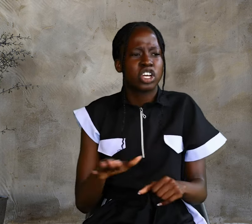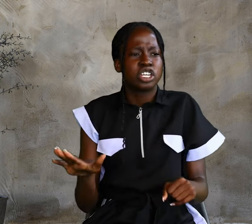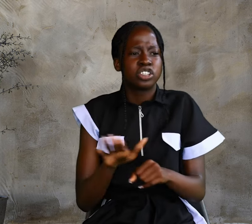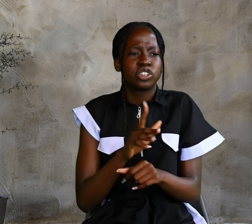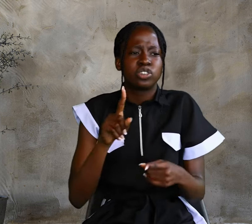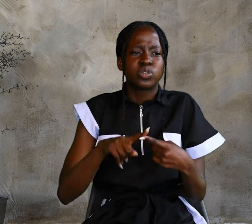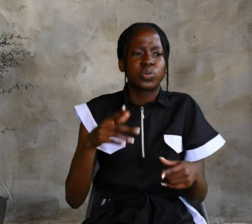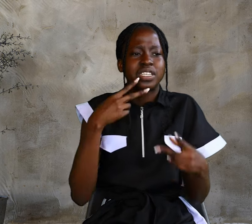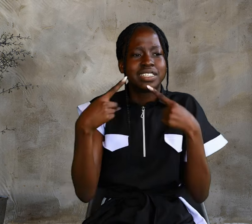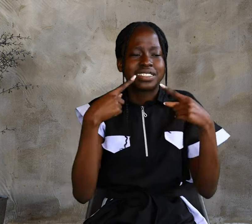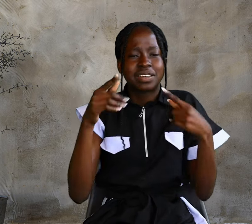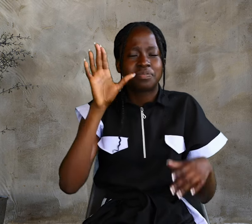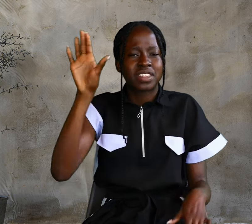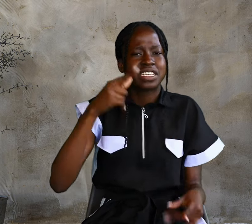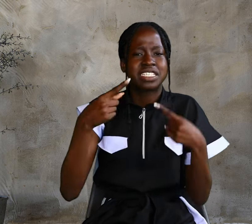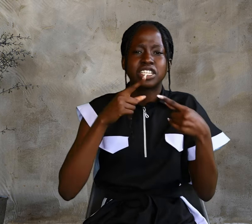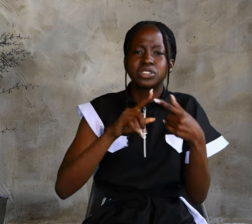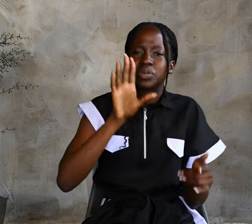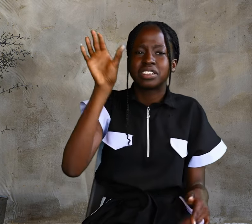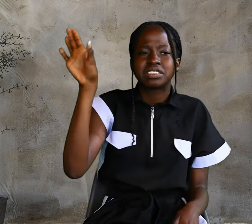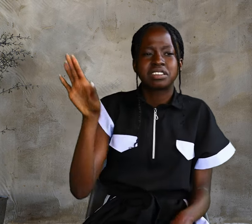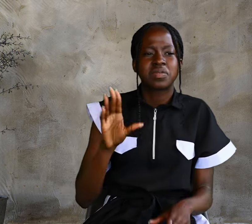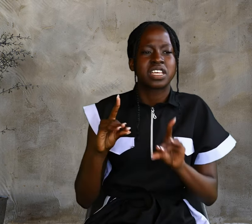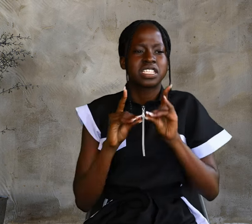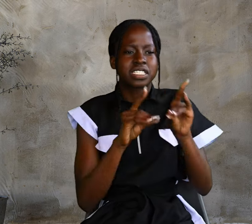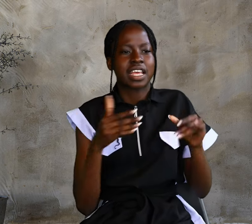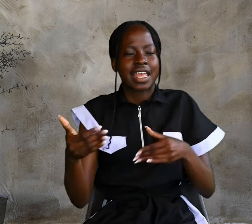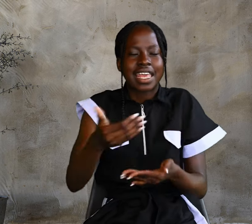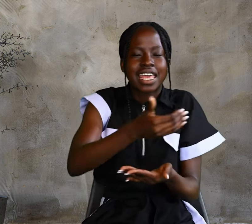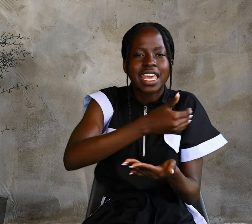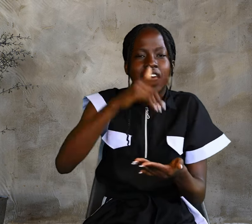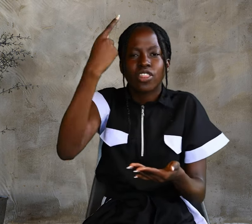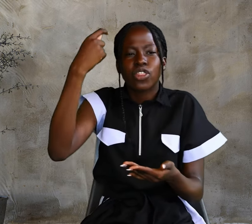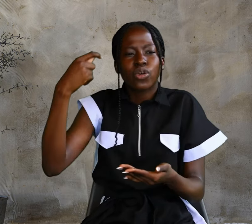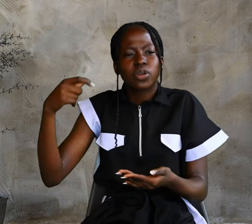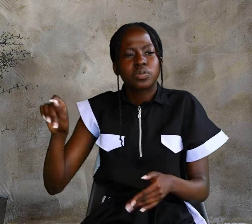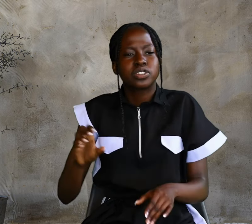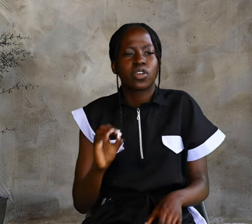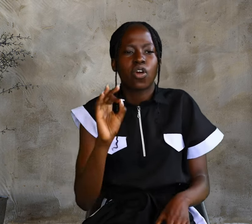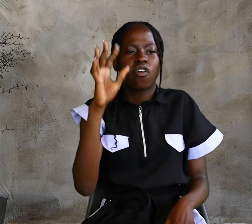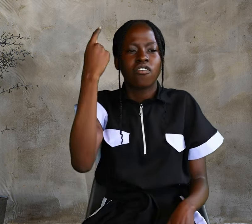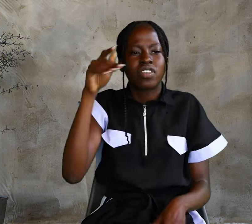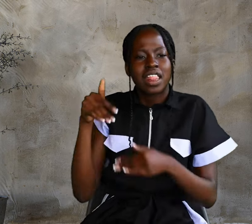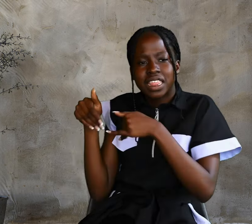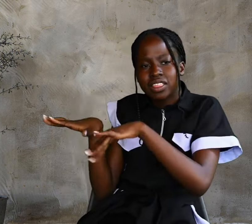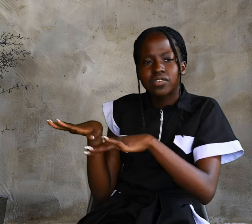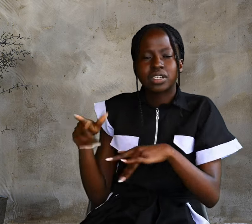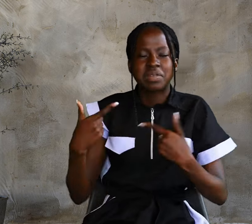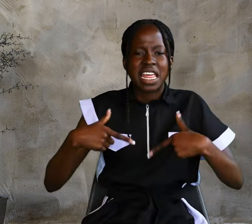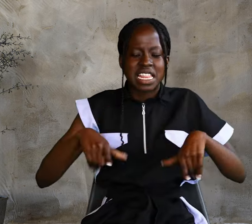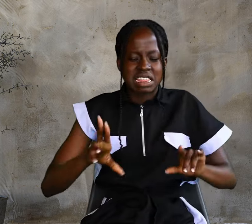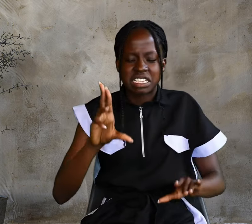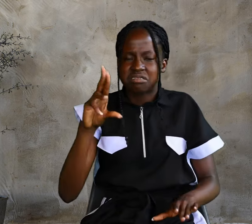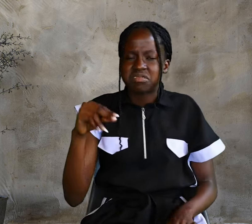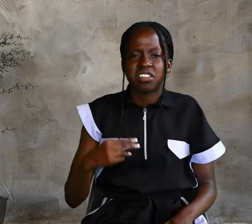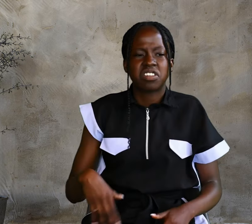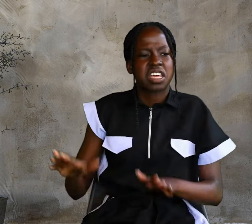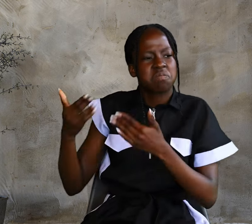to his disciples, Gather the pieces that are left over. Let nothing